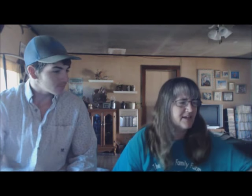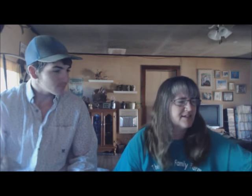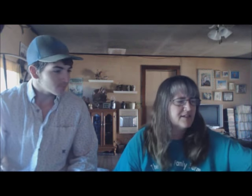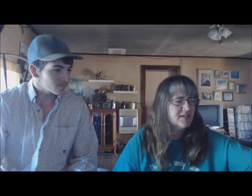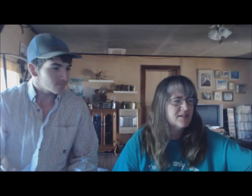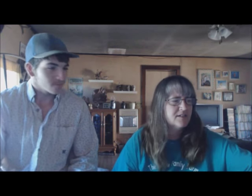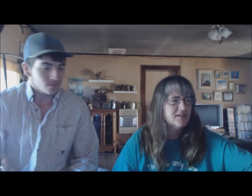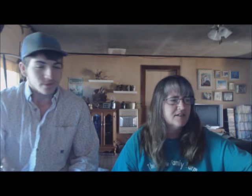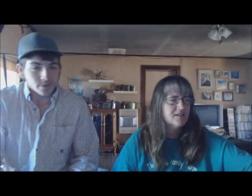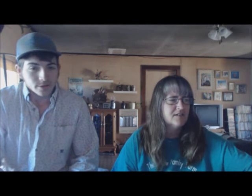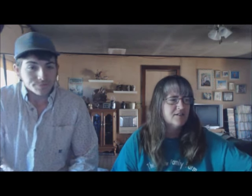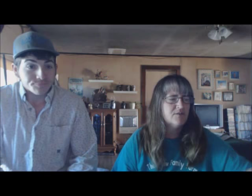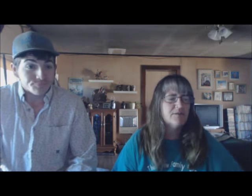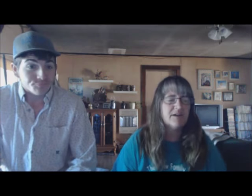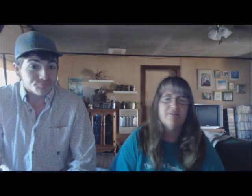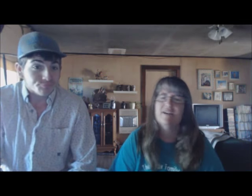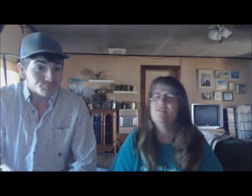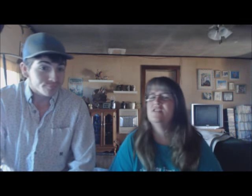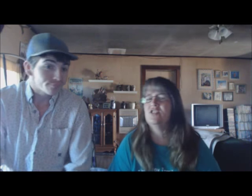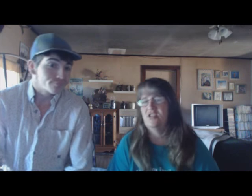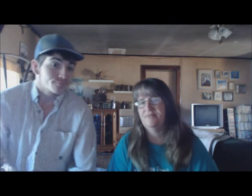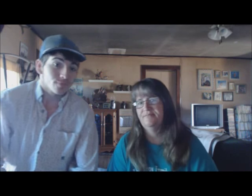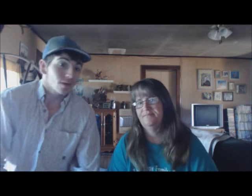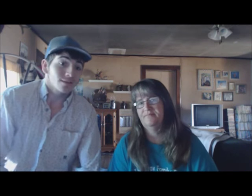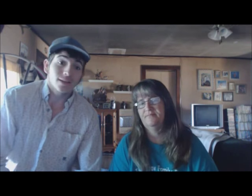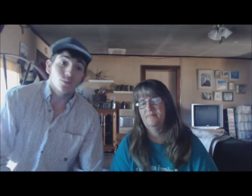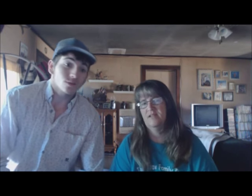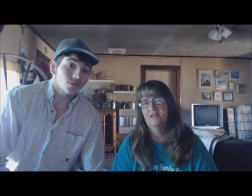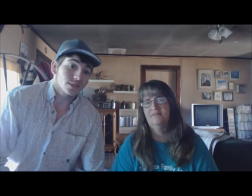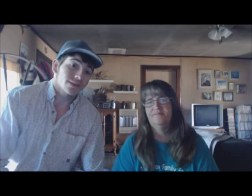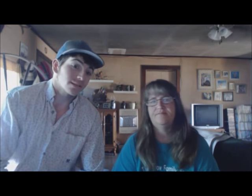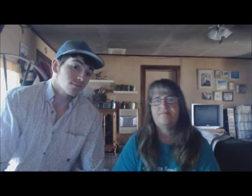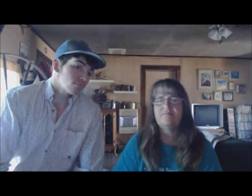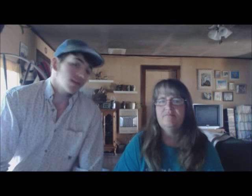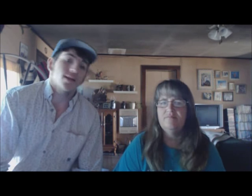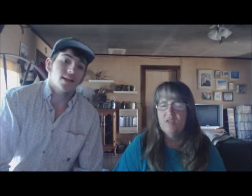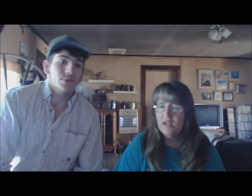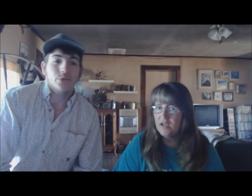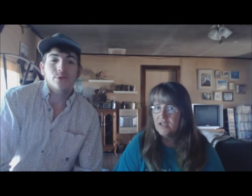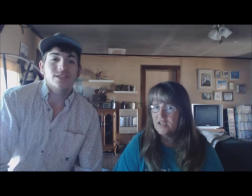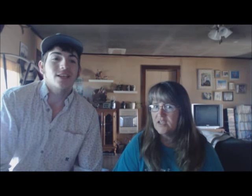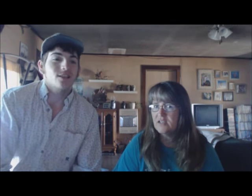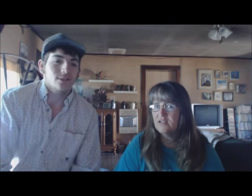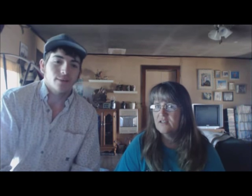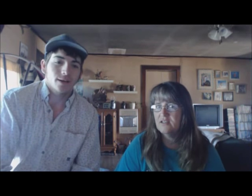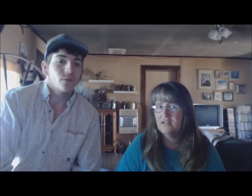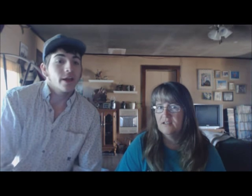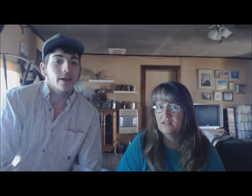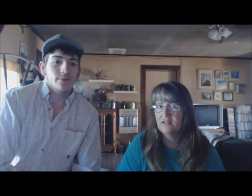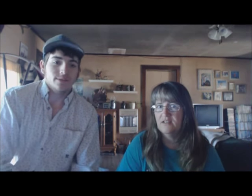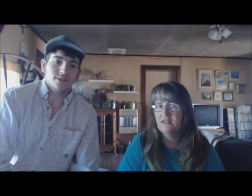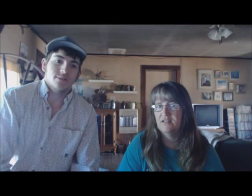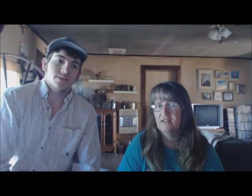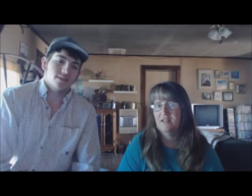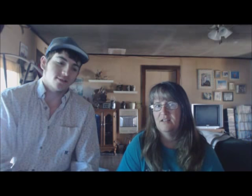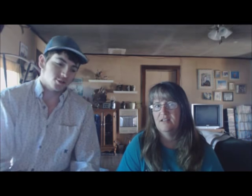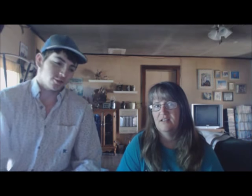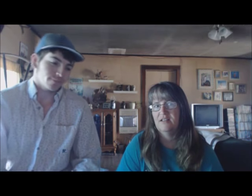What Kavayu and Star? They did wonderfully amazing. We threw a saddle on Kavayu, and we sent you up a saddle on Star.